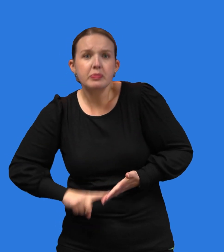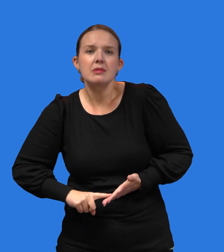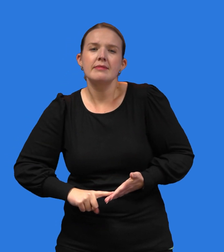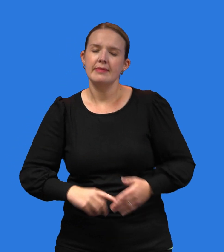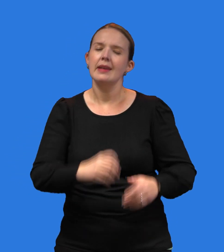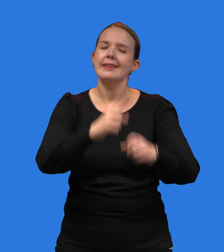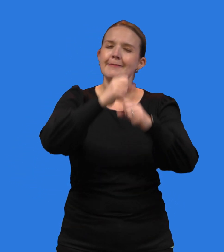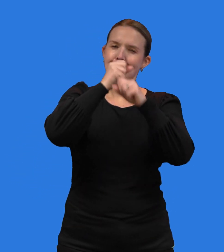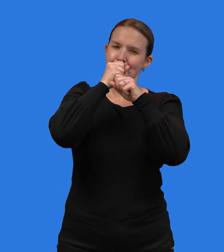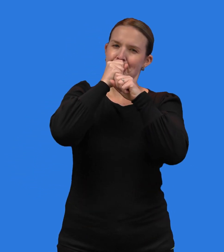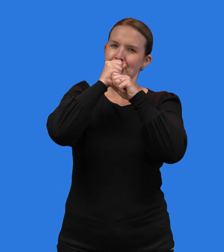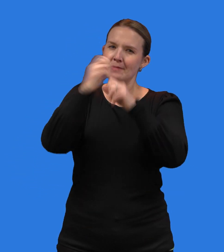-19 vaccination.